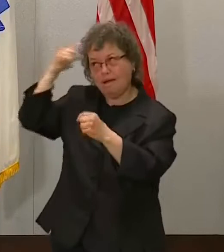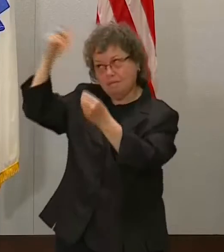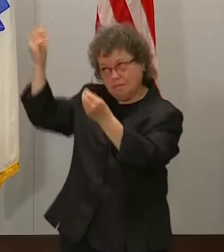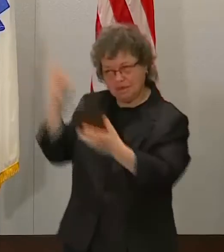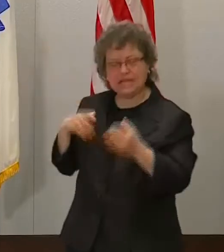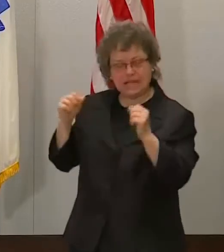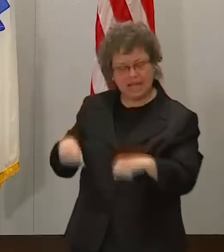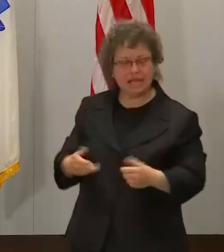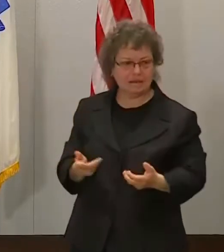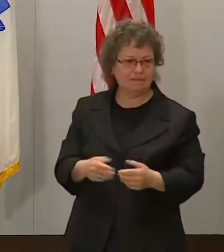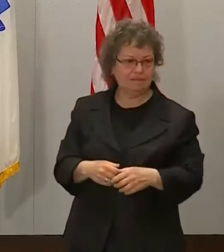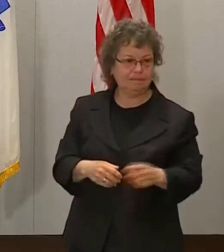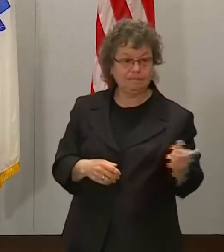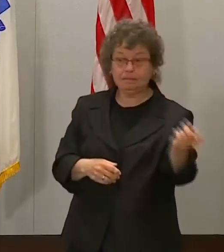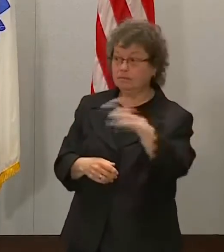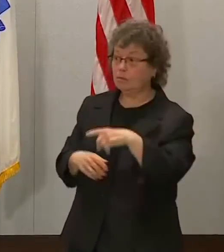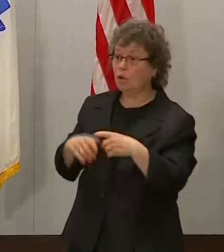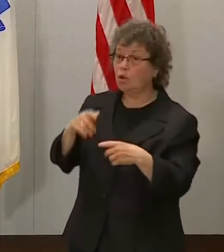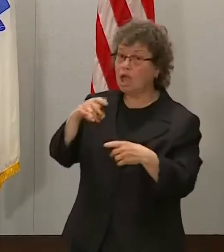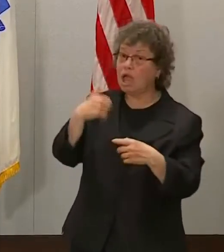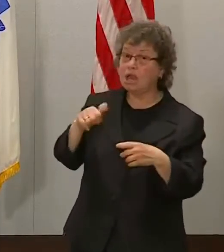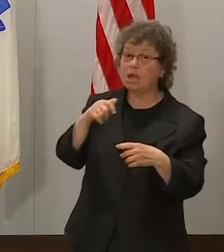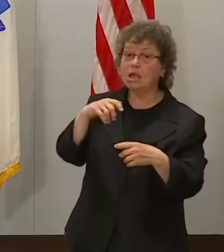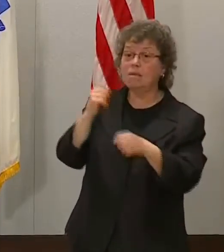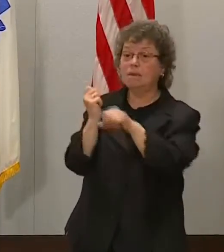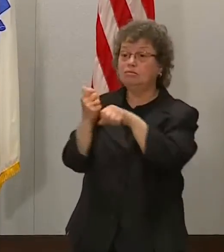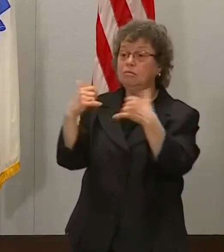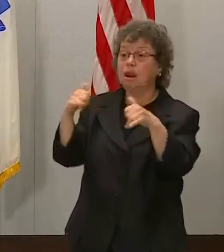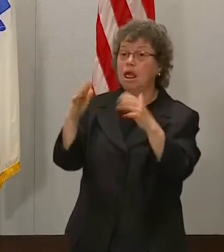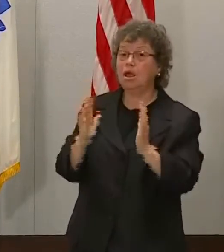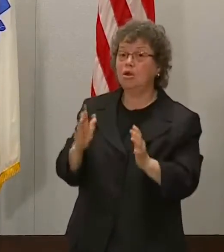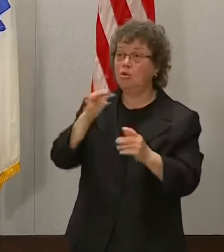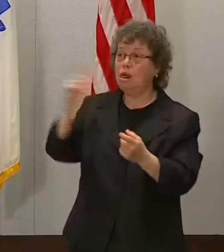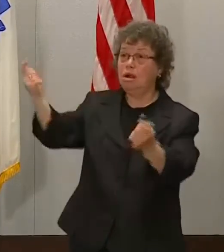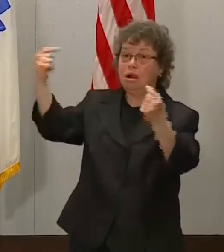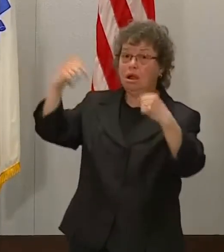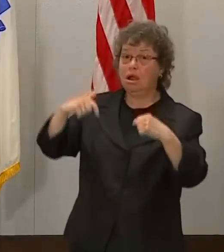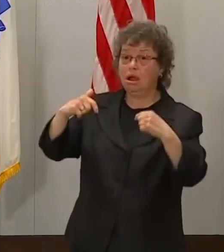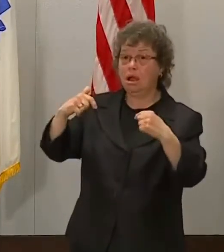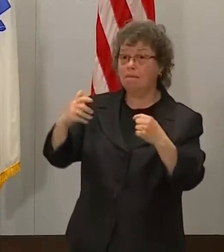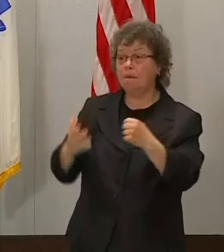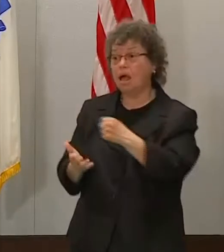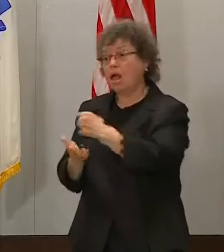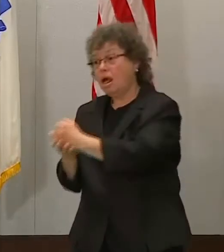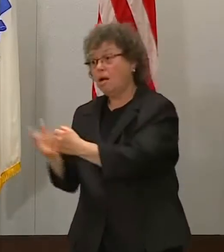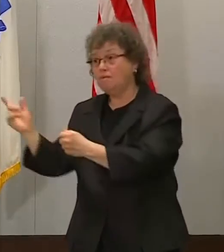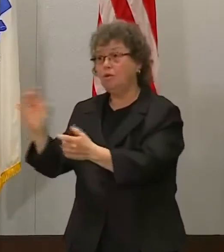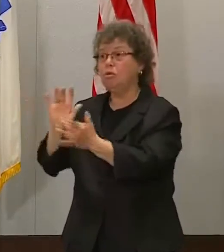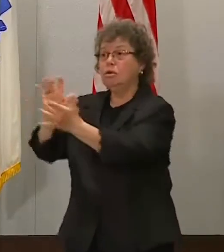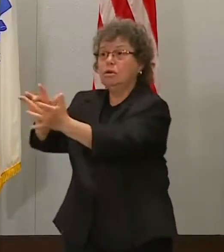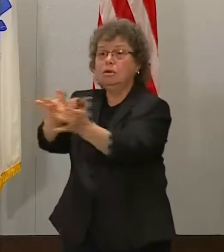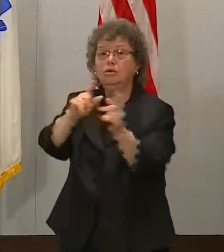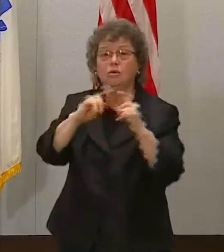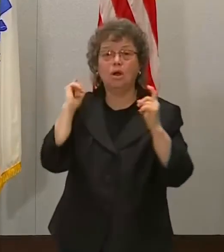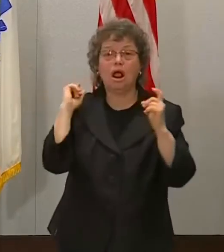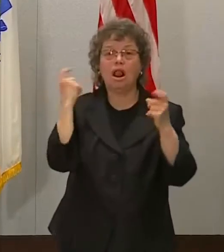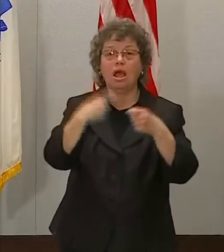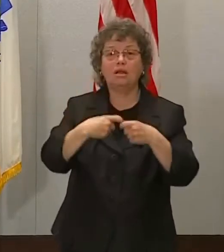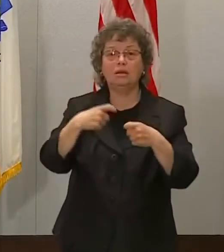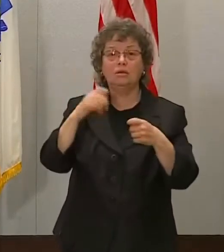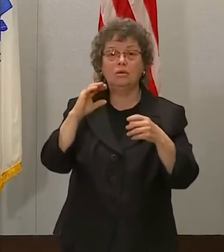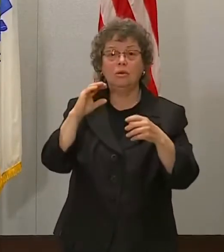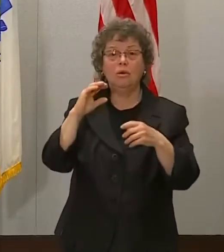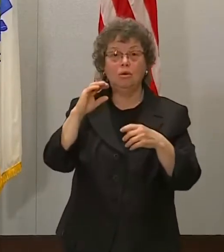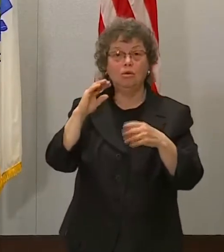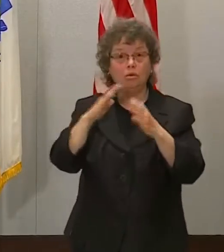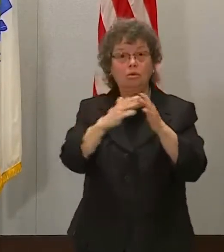any players that you think might be able to step up to help with this effort that reach out to the Latino community? Great question. Yeah, I was talking to Alex